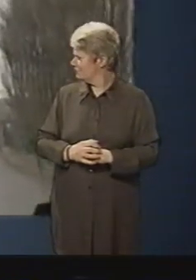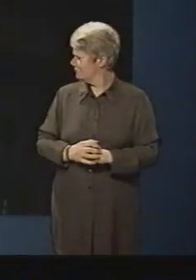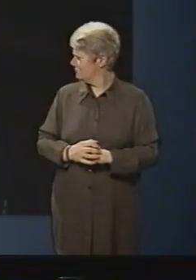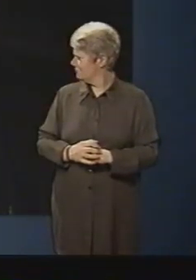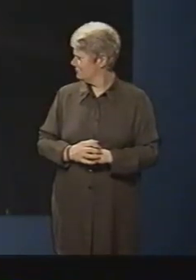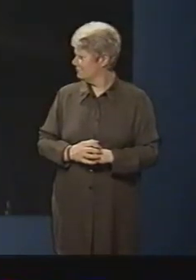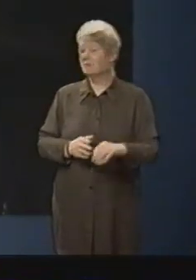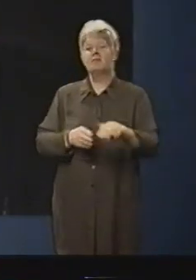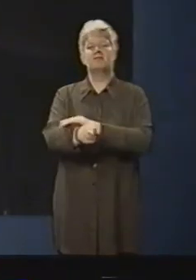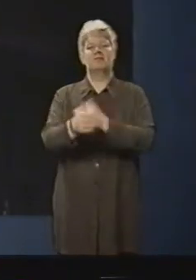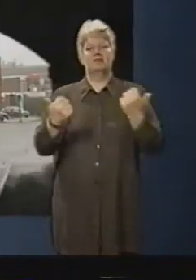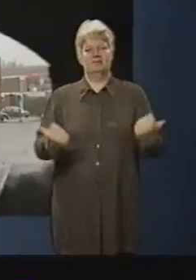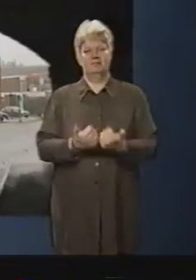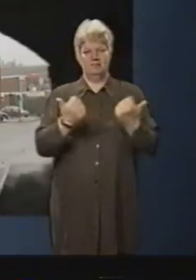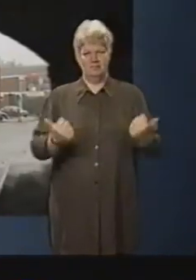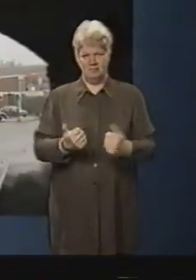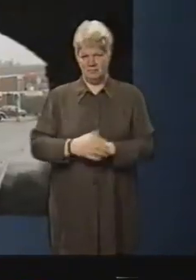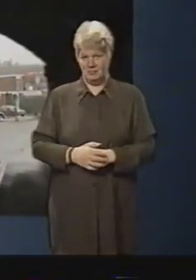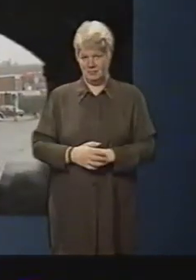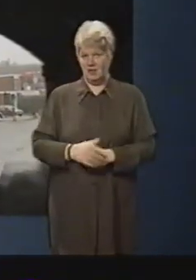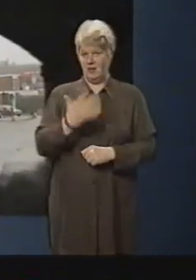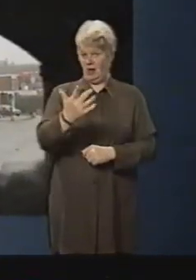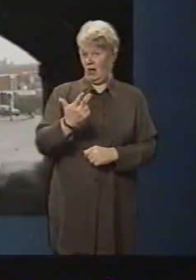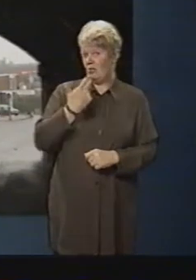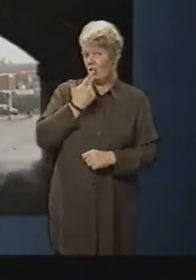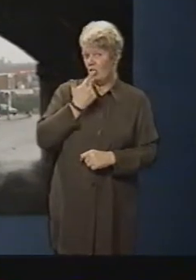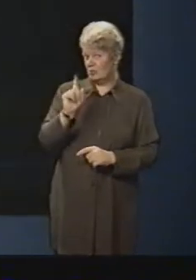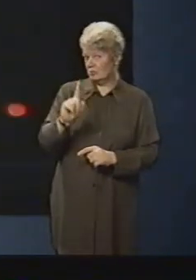We cleared it? Yeah, absolutely. But what about the third?